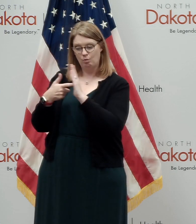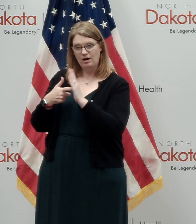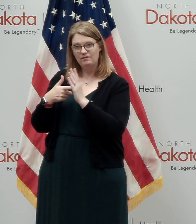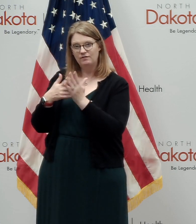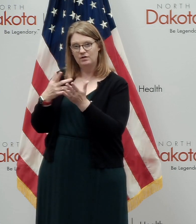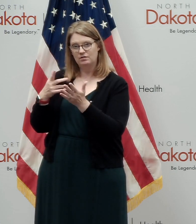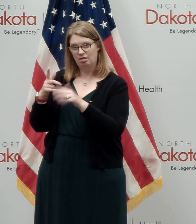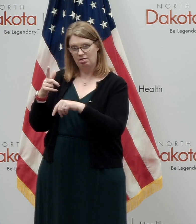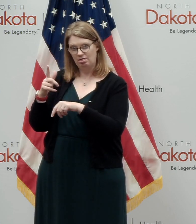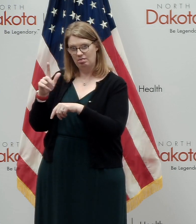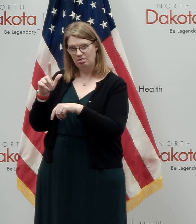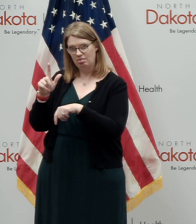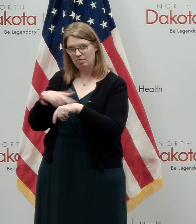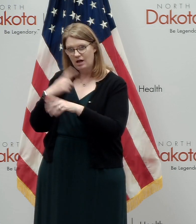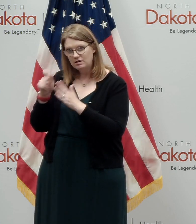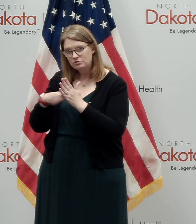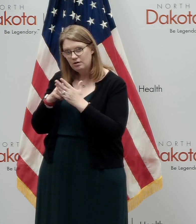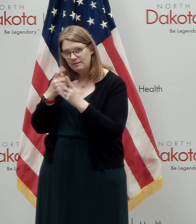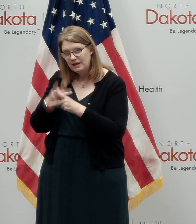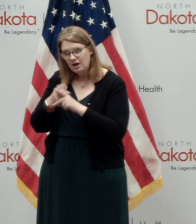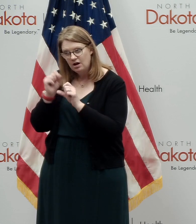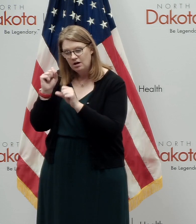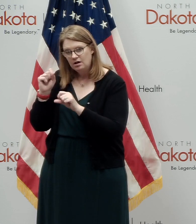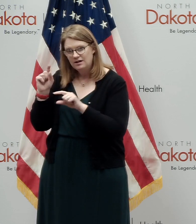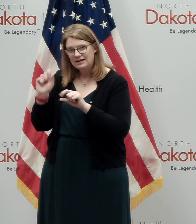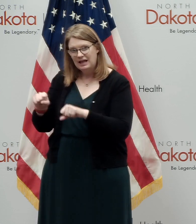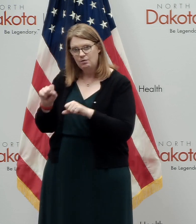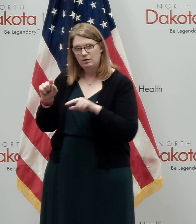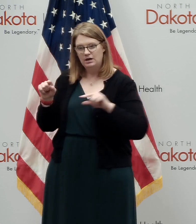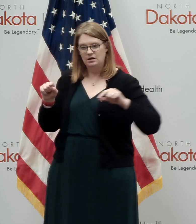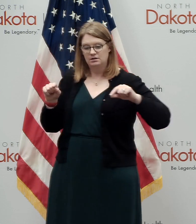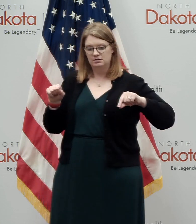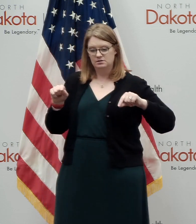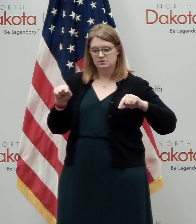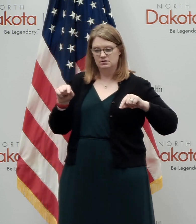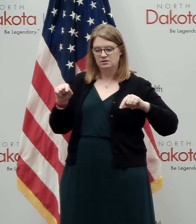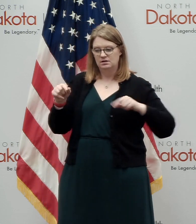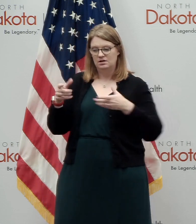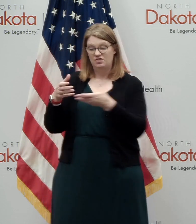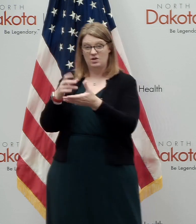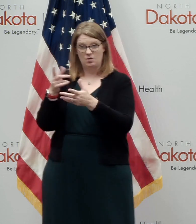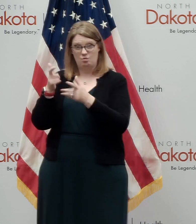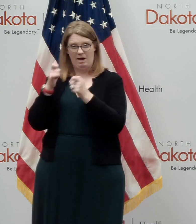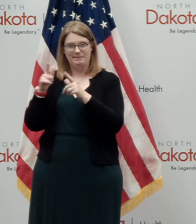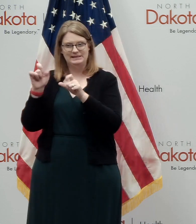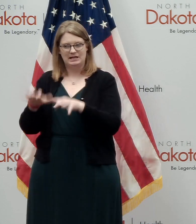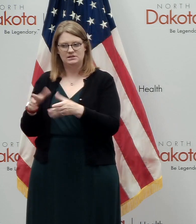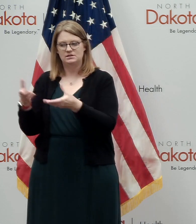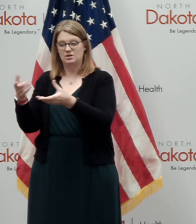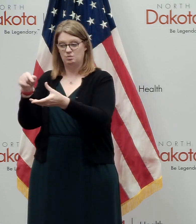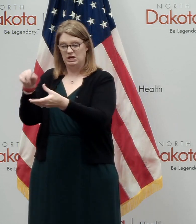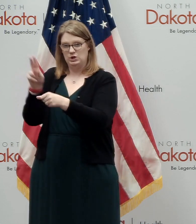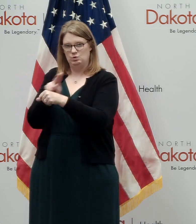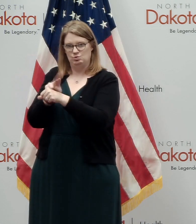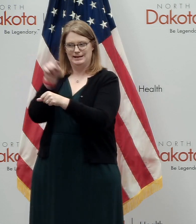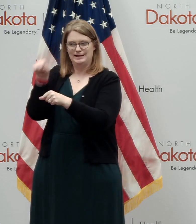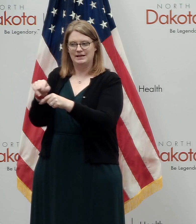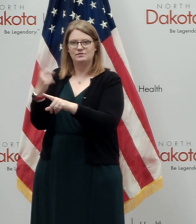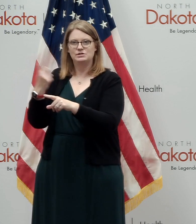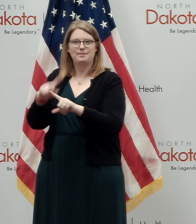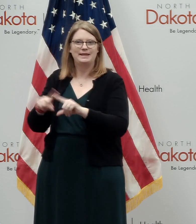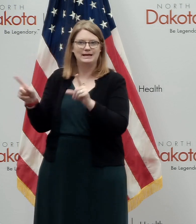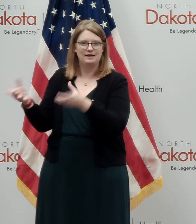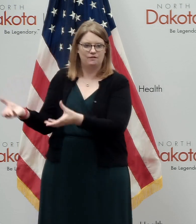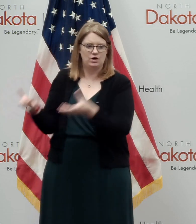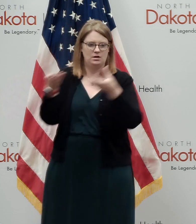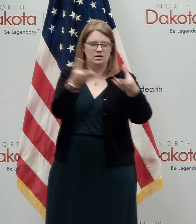-term care. If we could do that, could we repurpose the rapid tests to another, another thing? And she said,